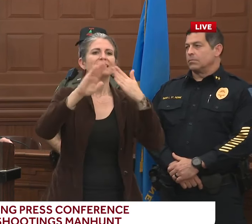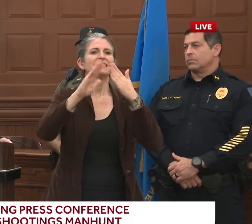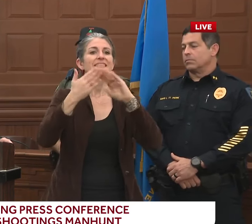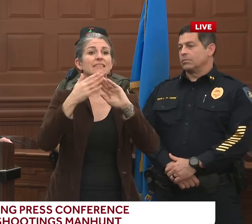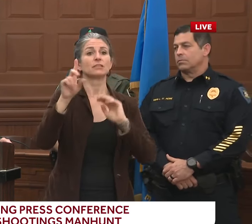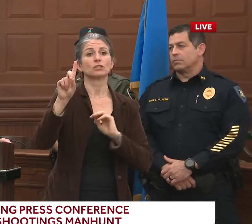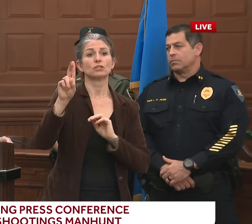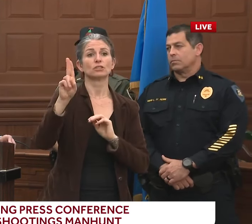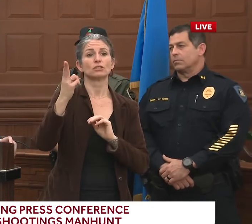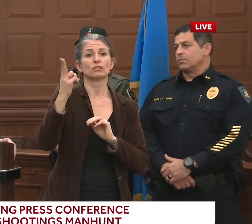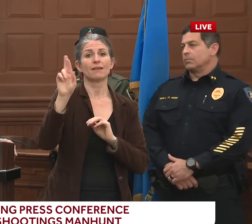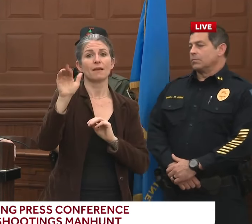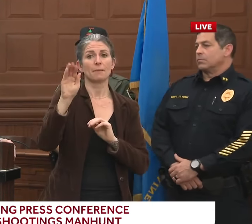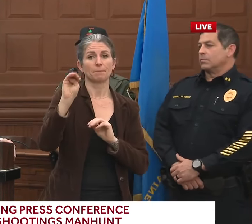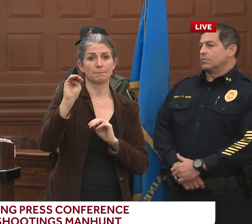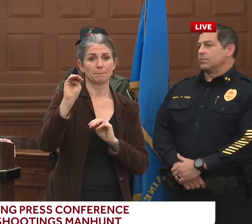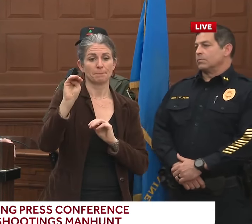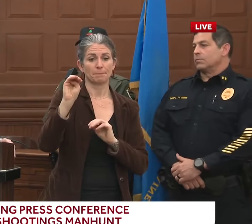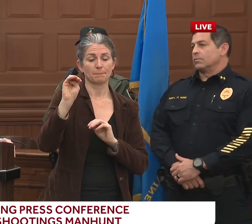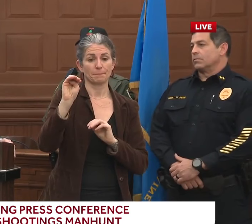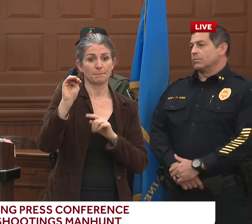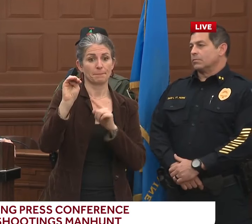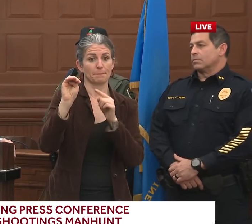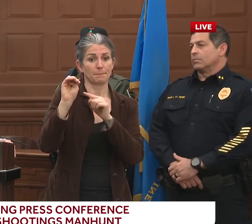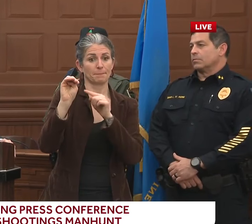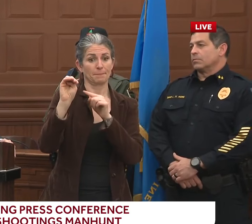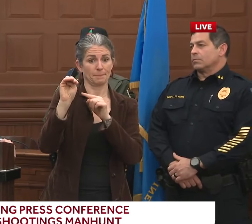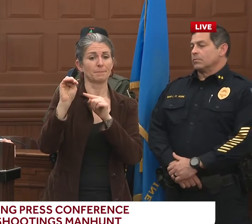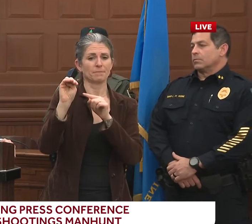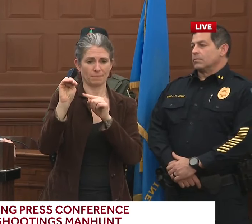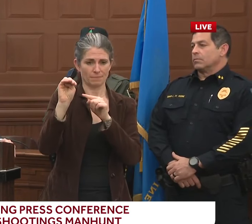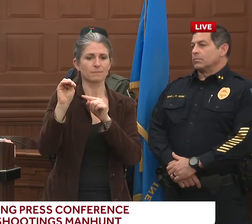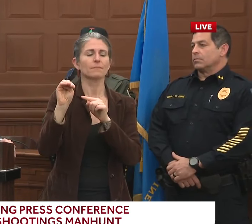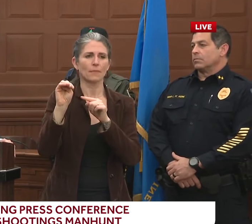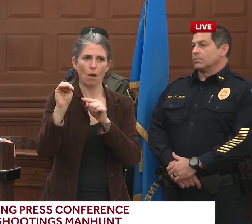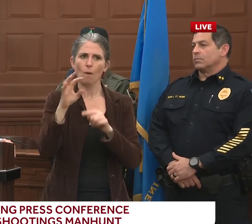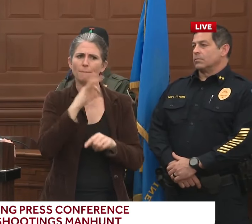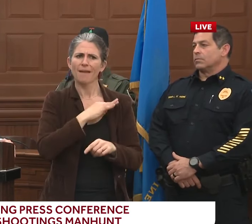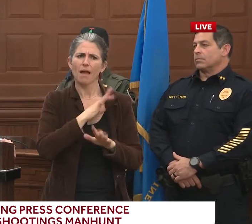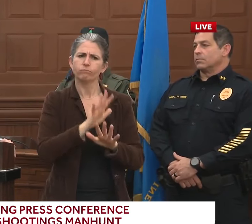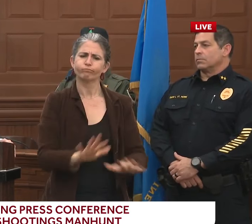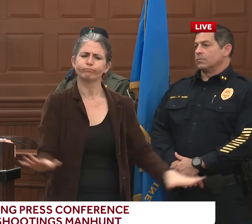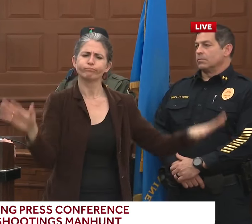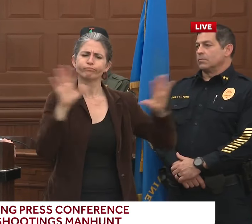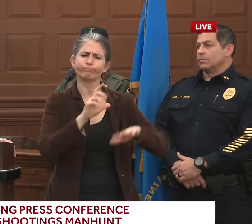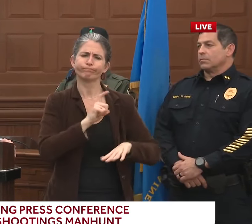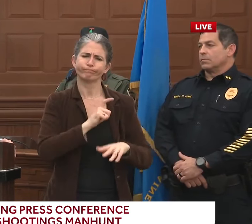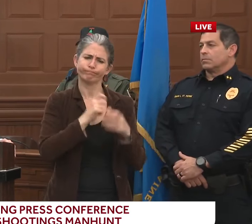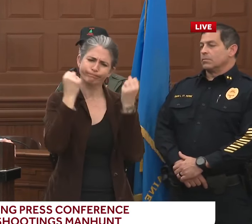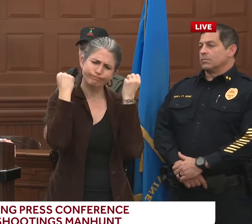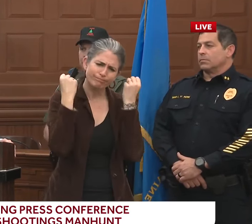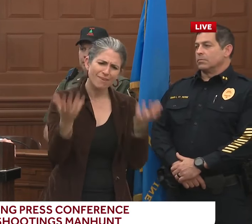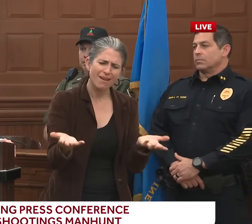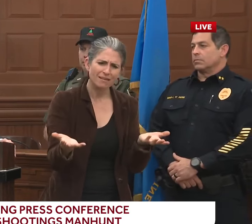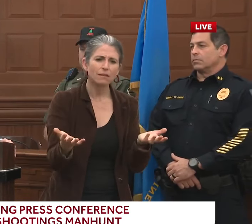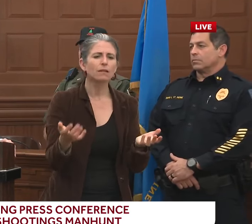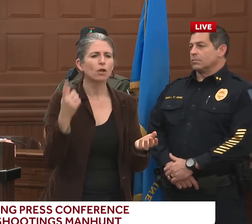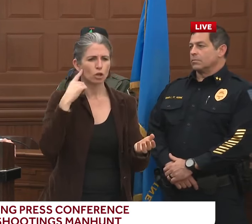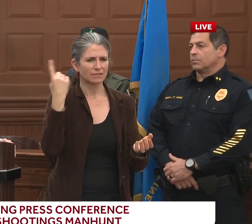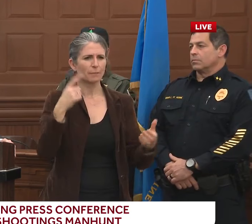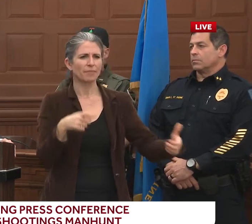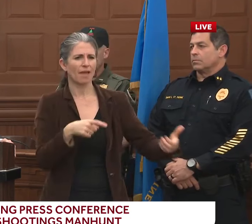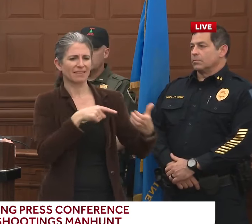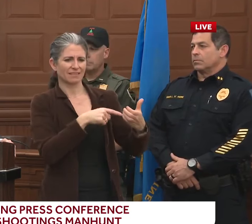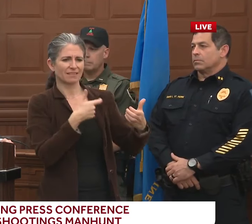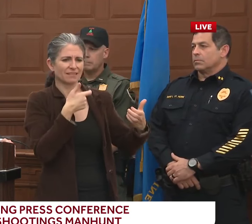and that's a situation where we did, I heard that on the radio. Somebody had reached out to say that they may, somebody may ask